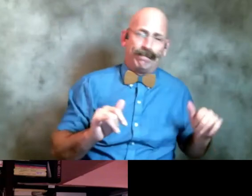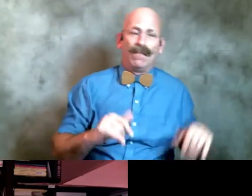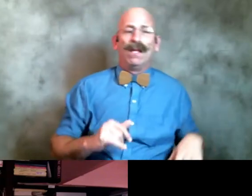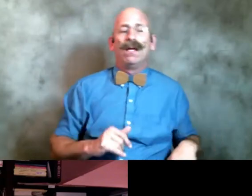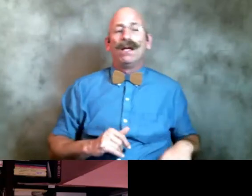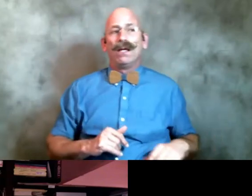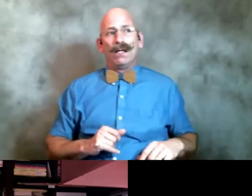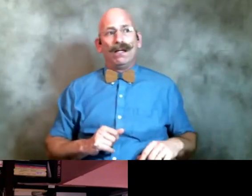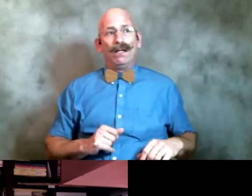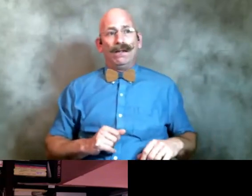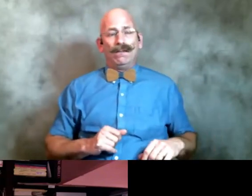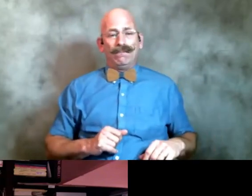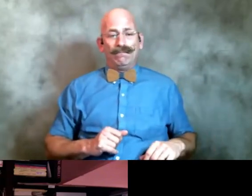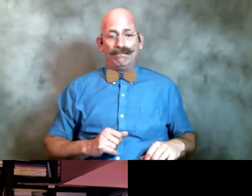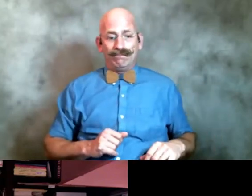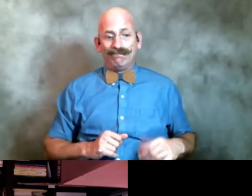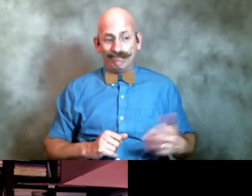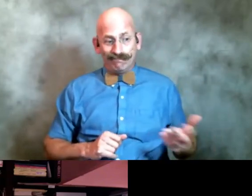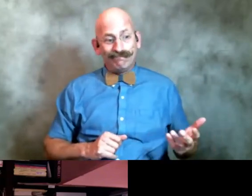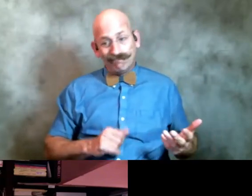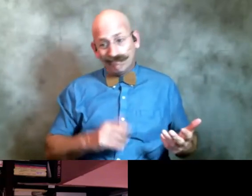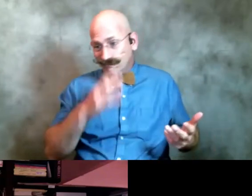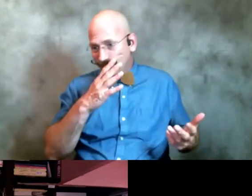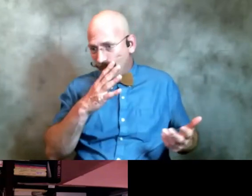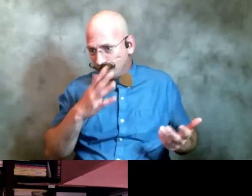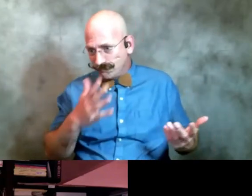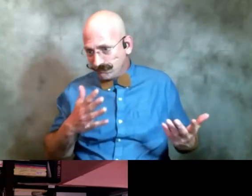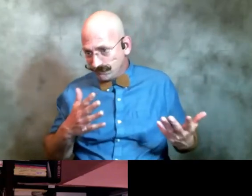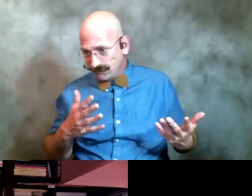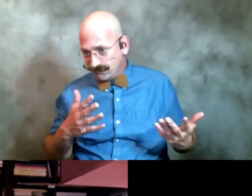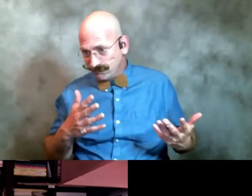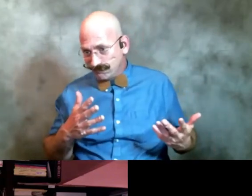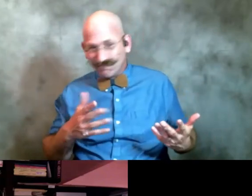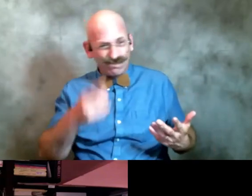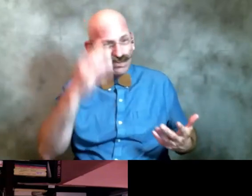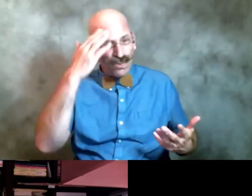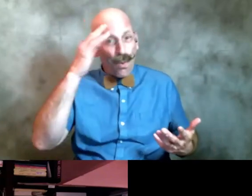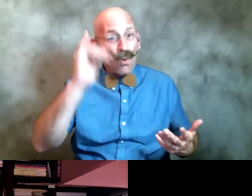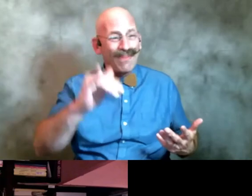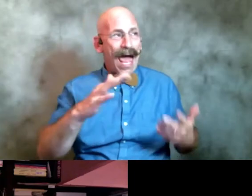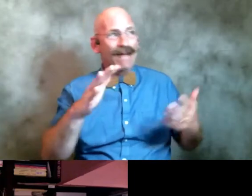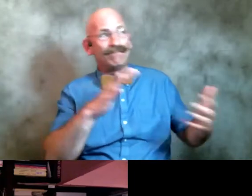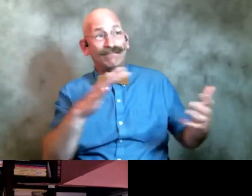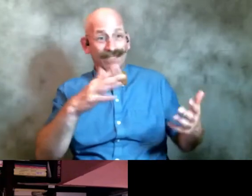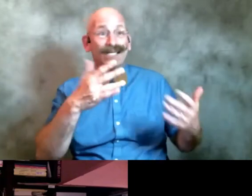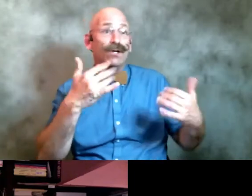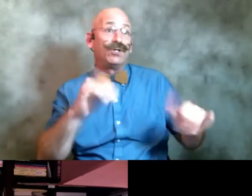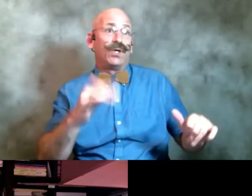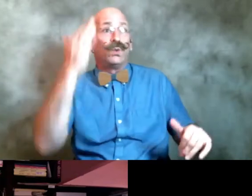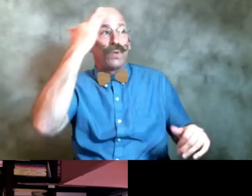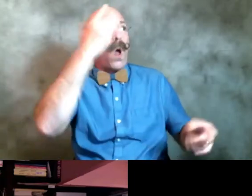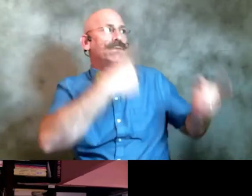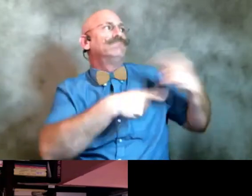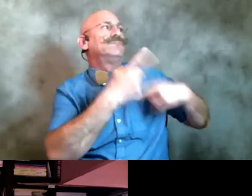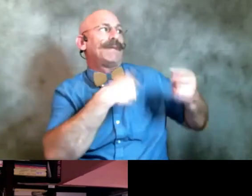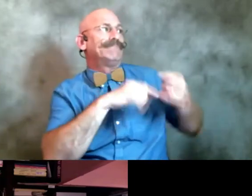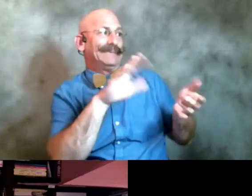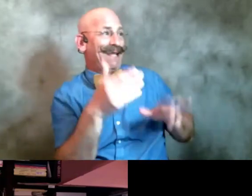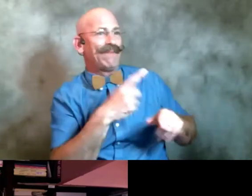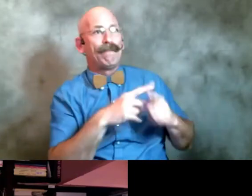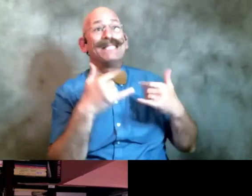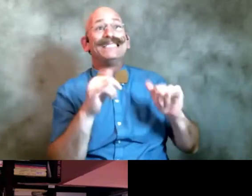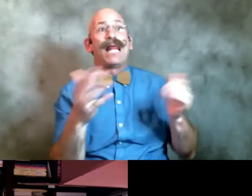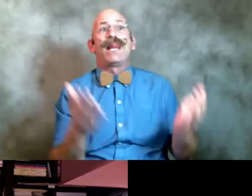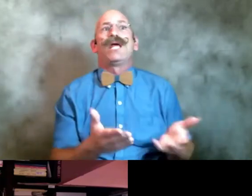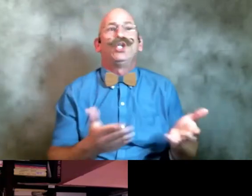that between fugue state where you know you're going to die but you're here um so